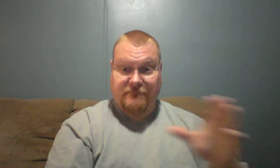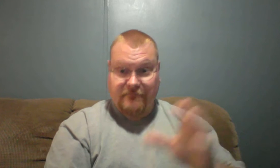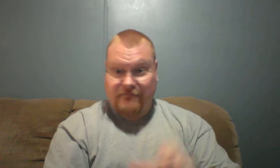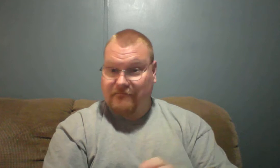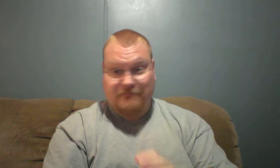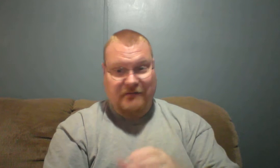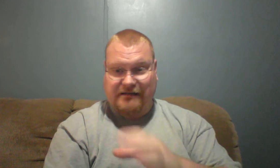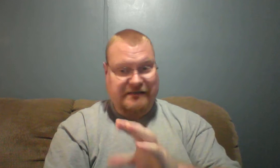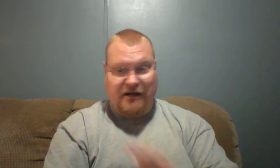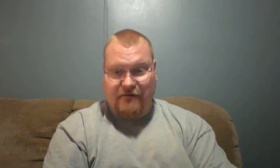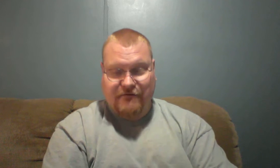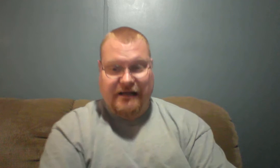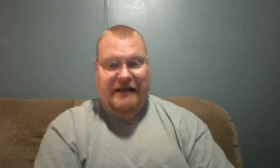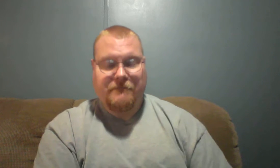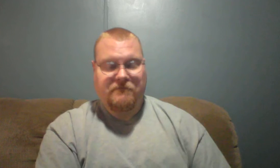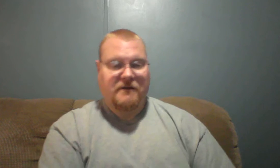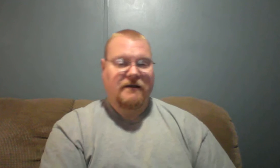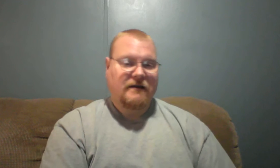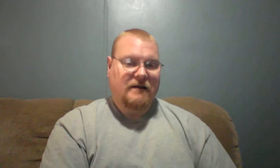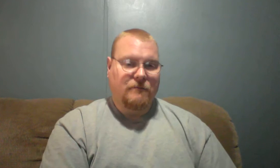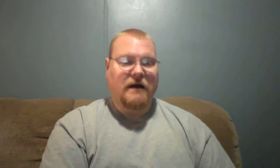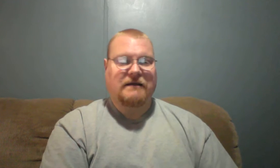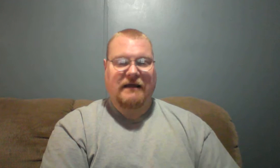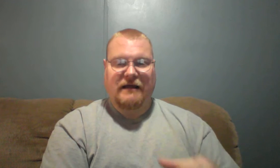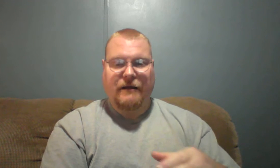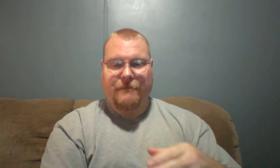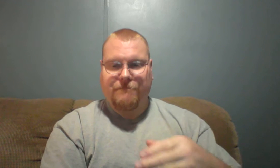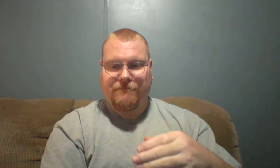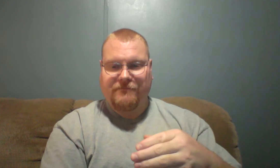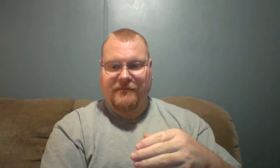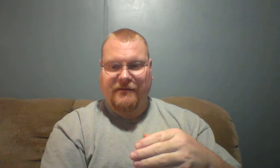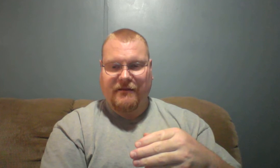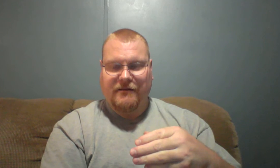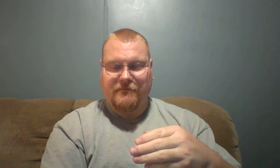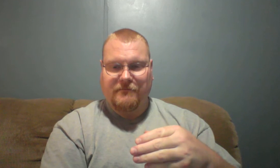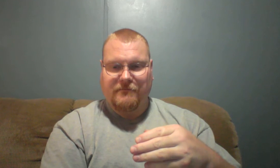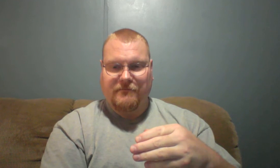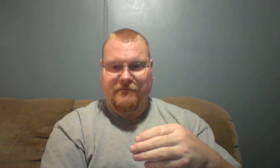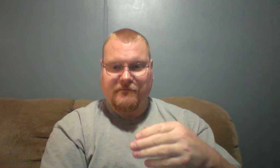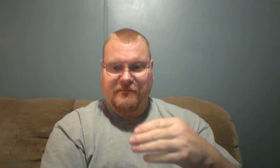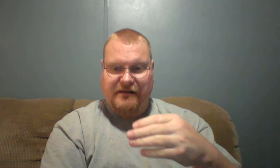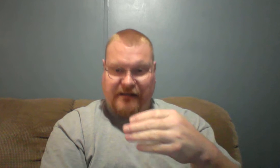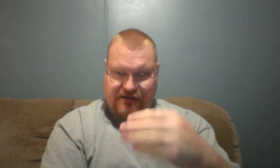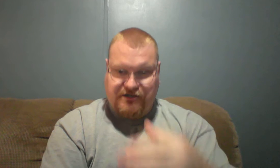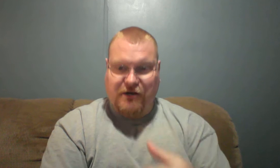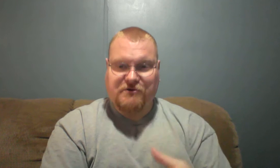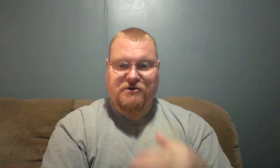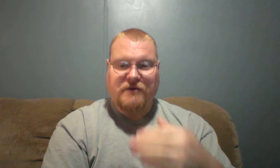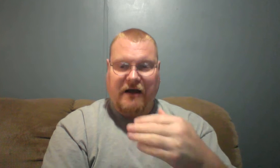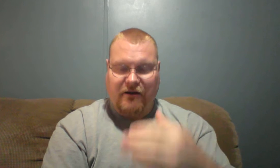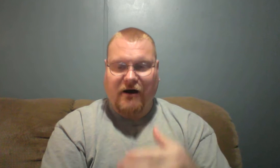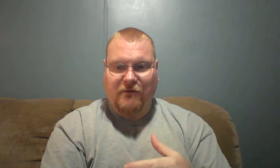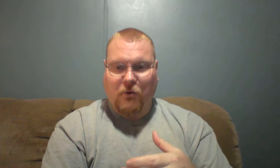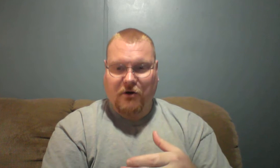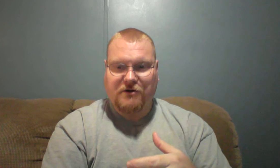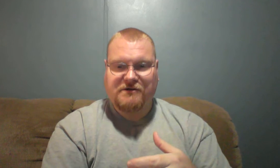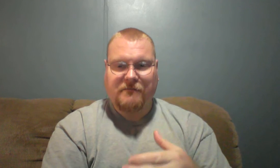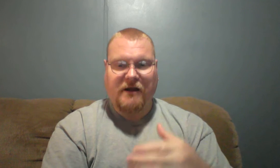like I said, not funny, but that shows you how God works. You know,